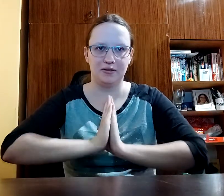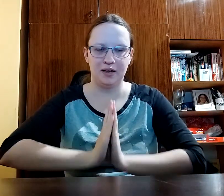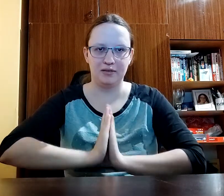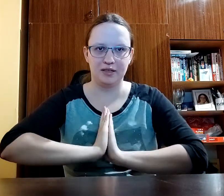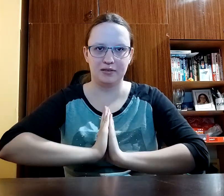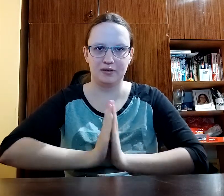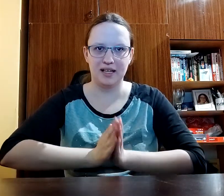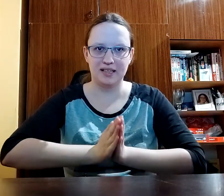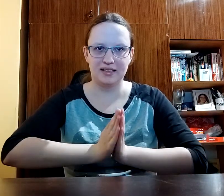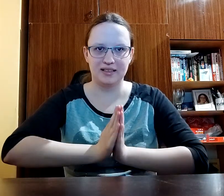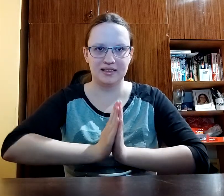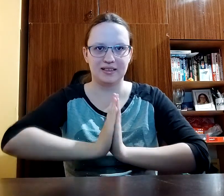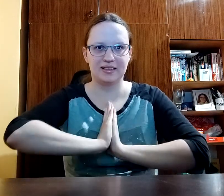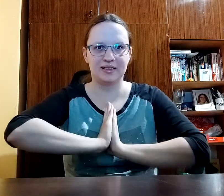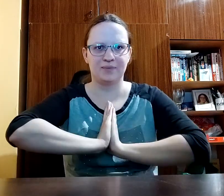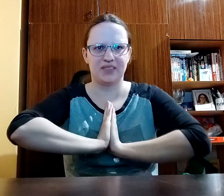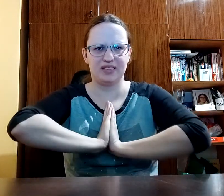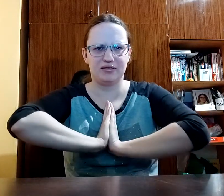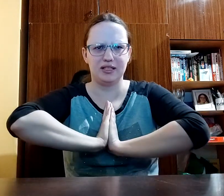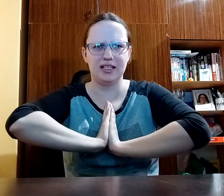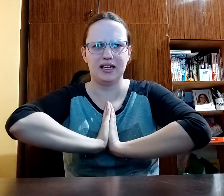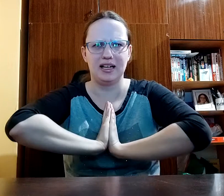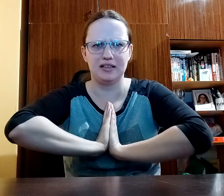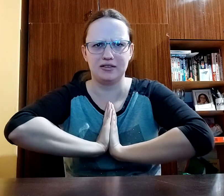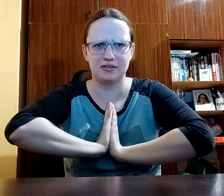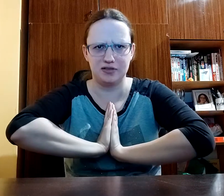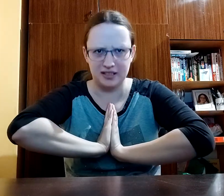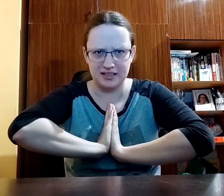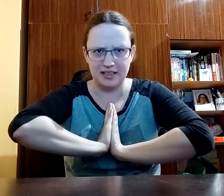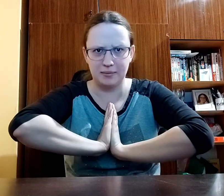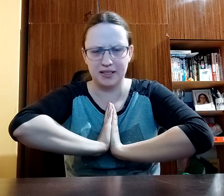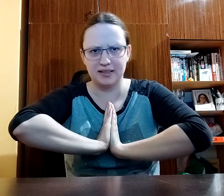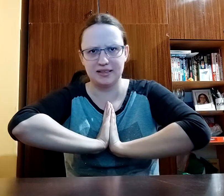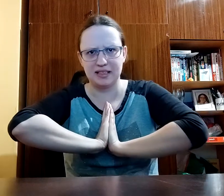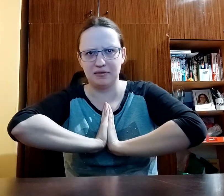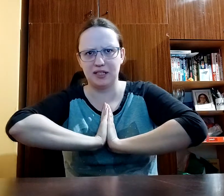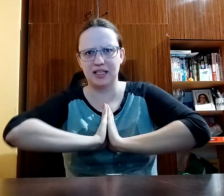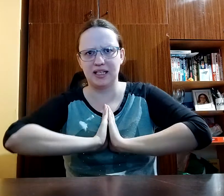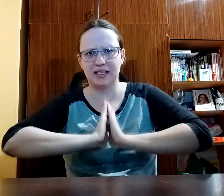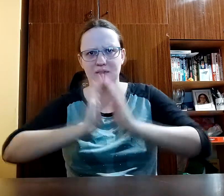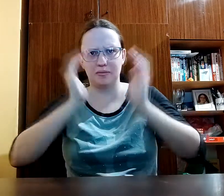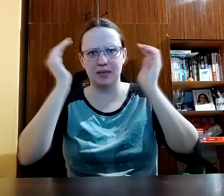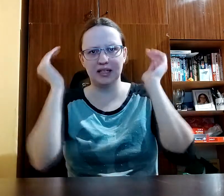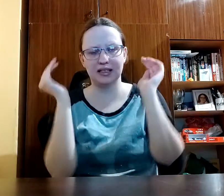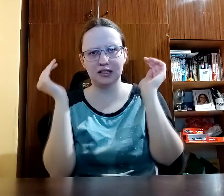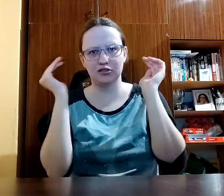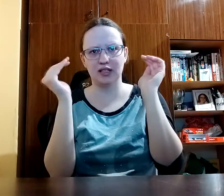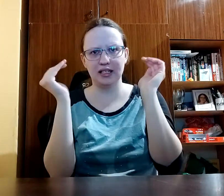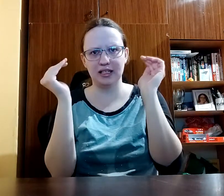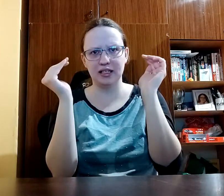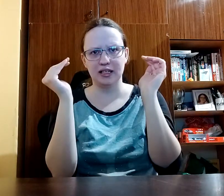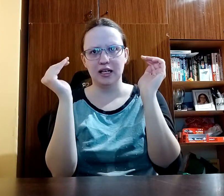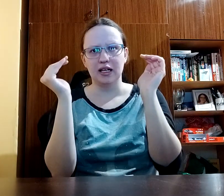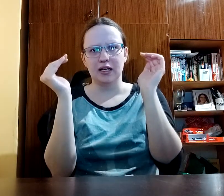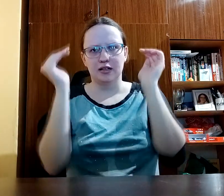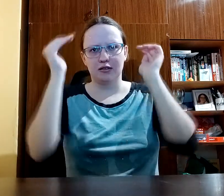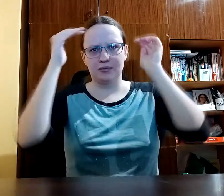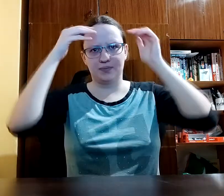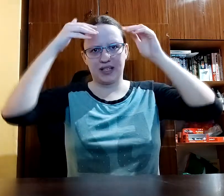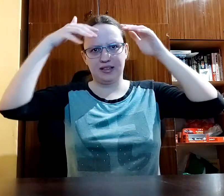favorite ways it's really hard to translate but it's something like the mental training and